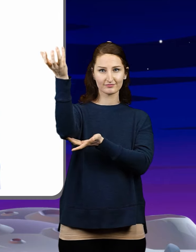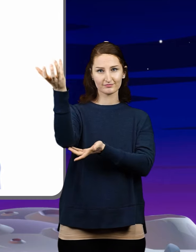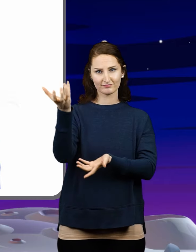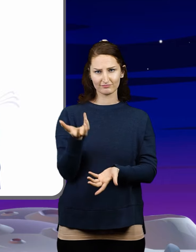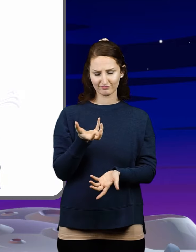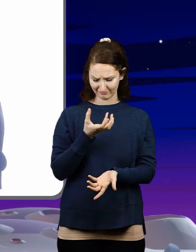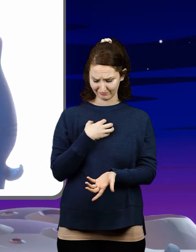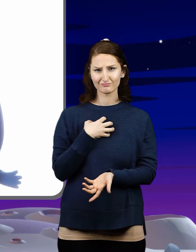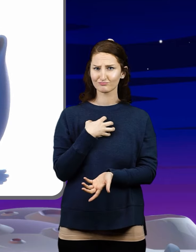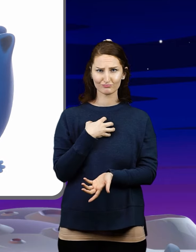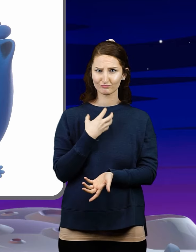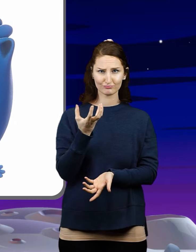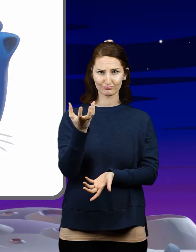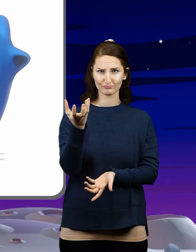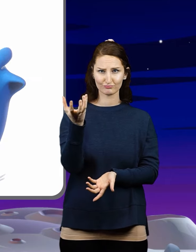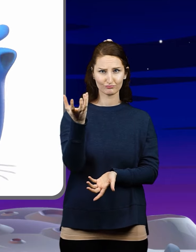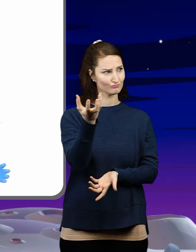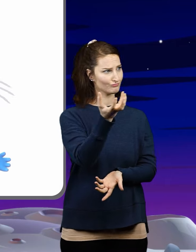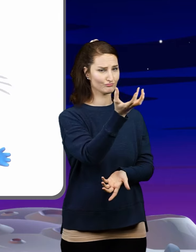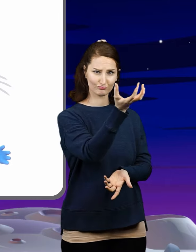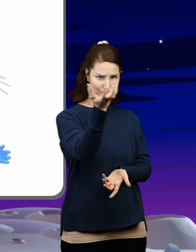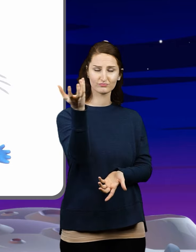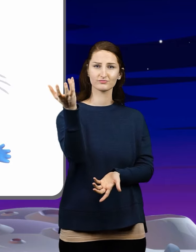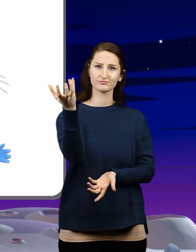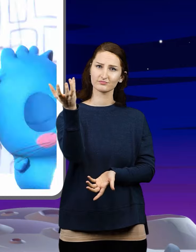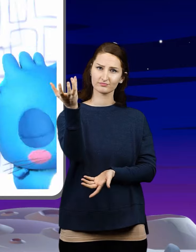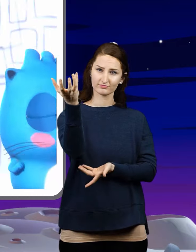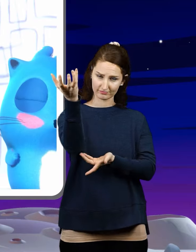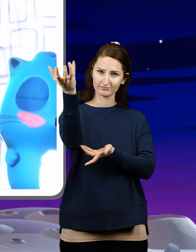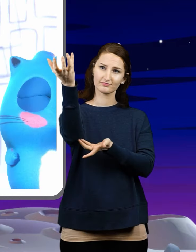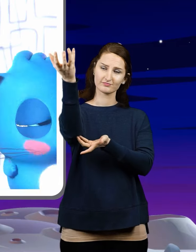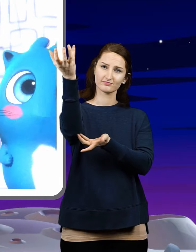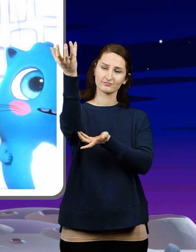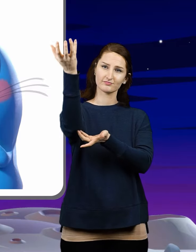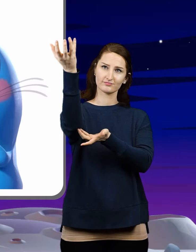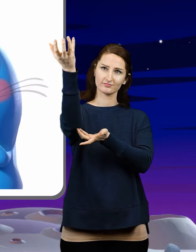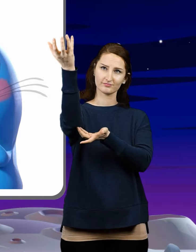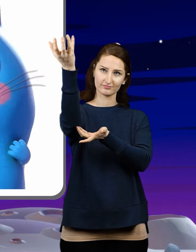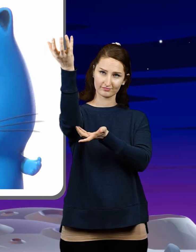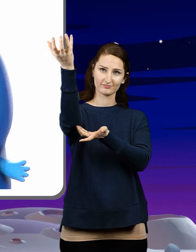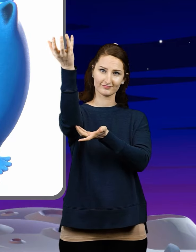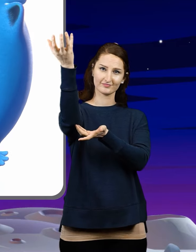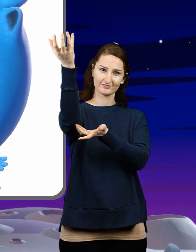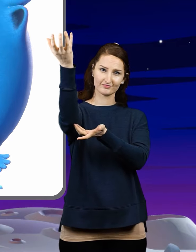Keep on me, take me